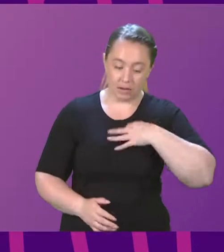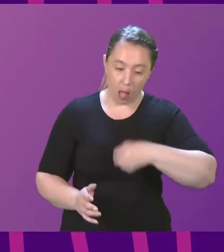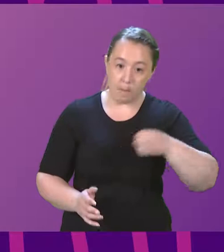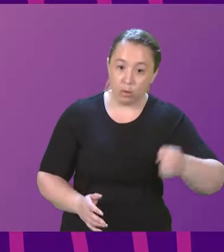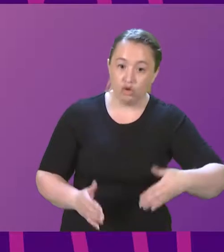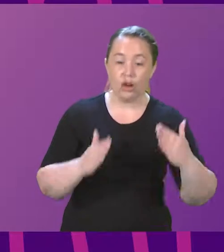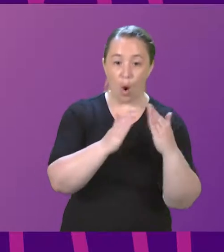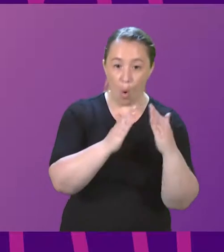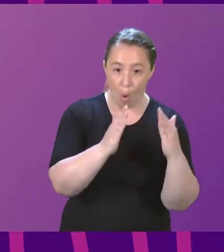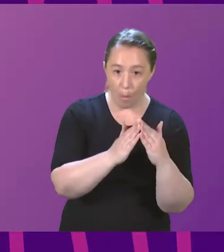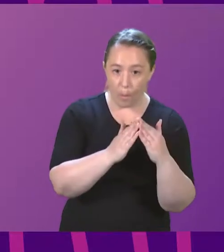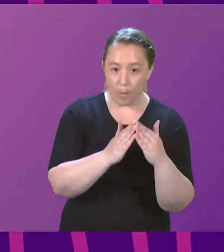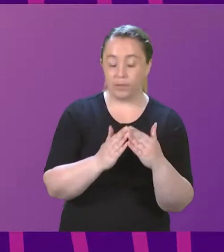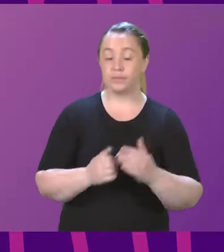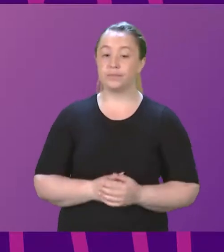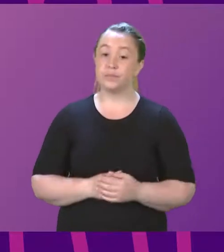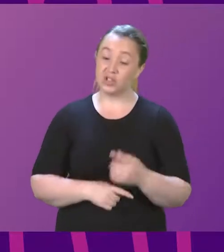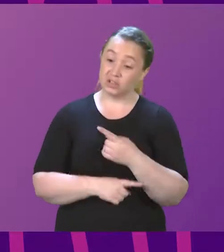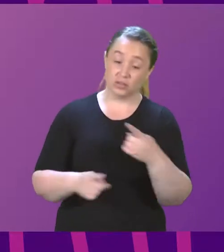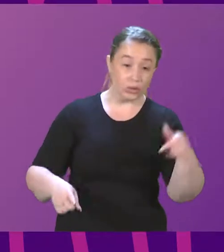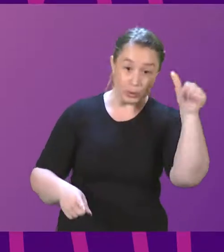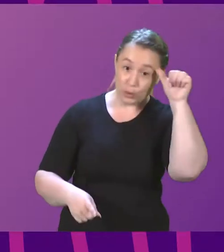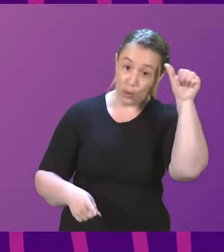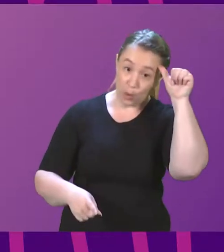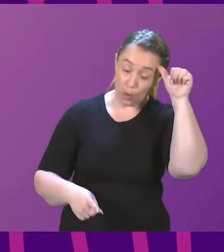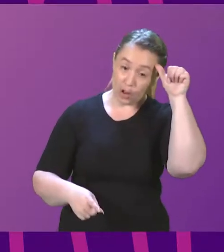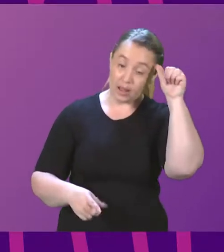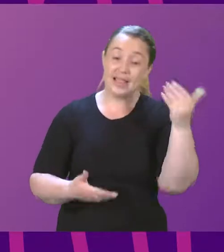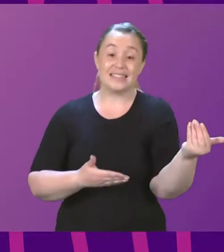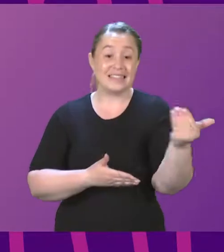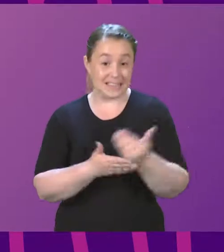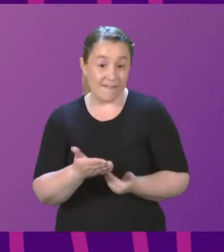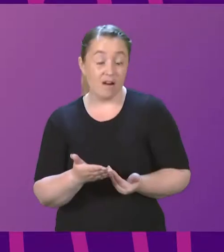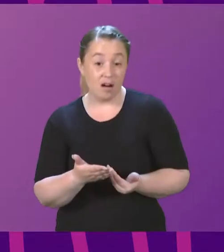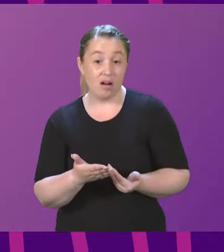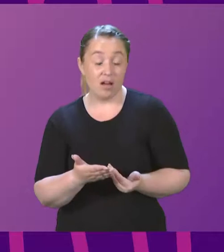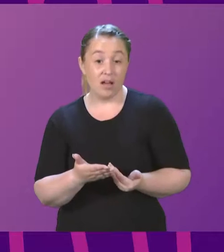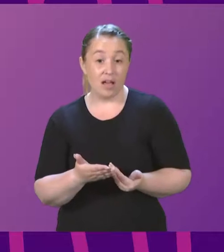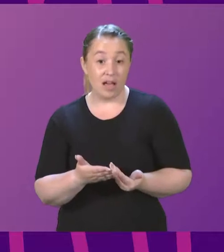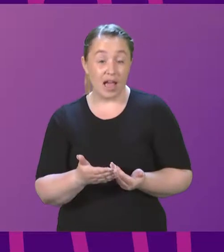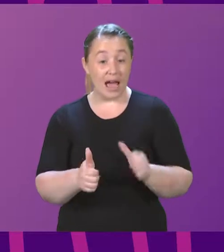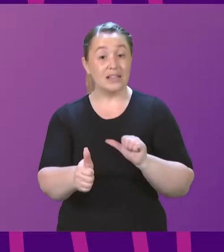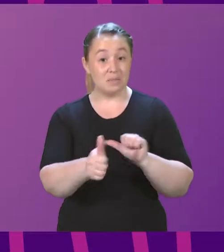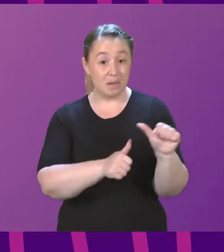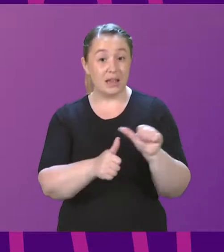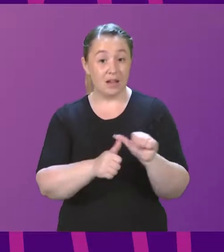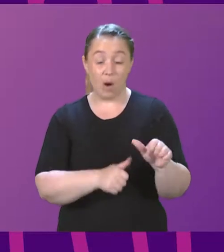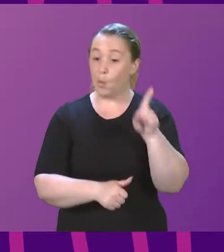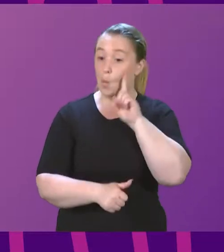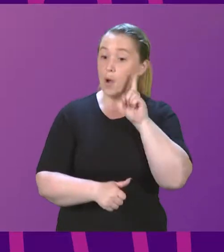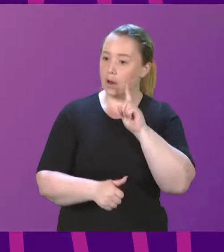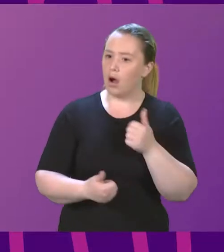at home. Because, as we all are aware, it is safer and it is much welcomed by women